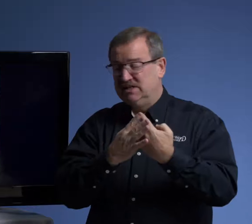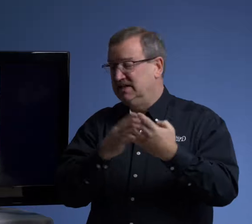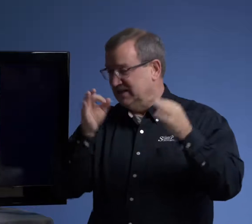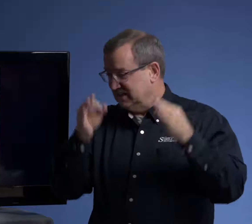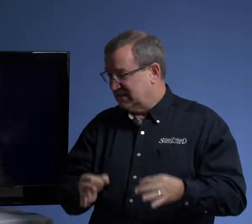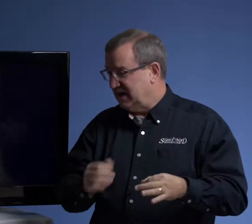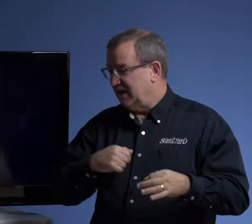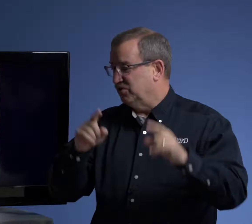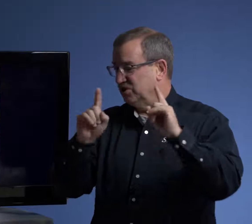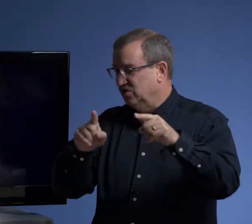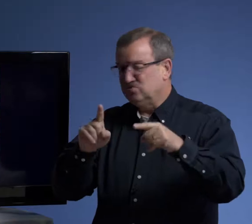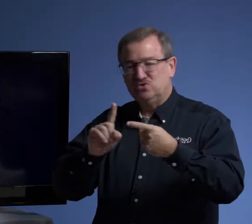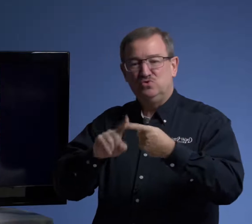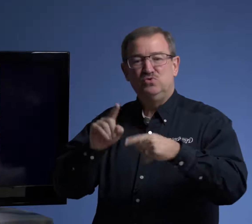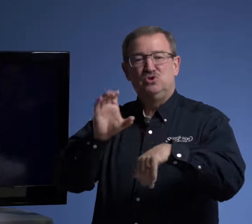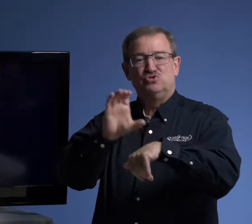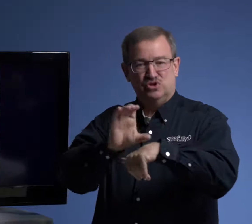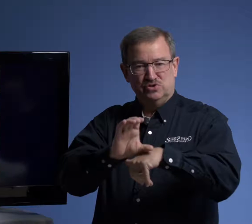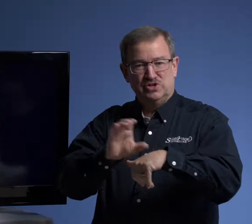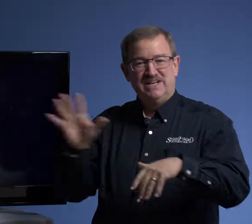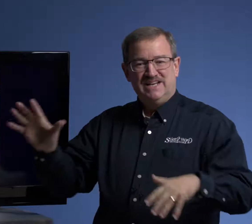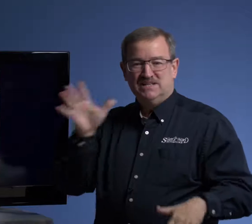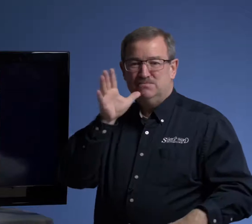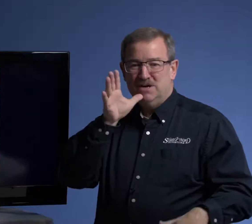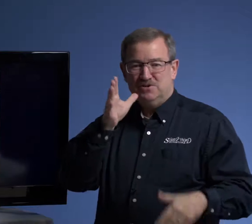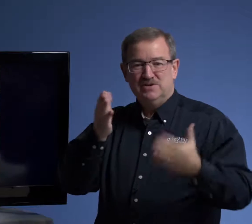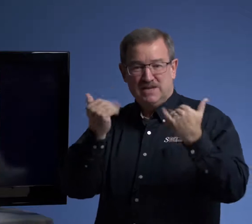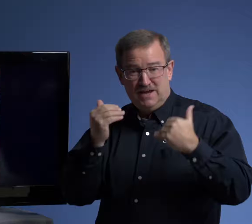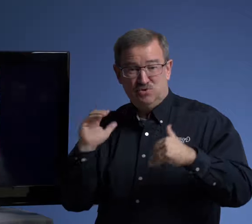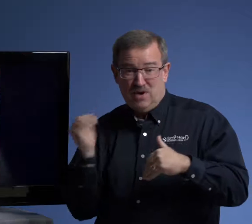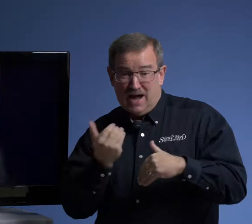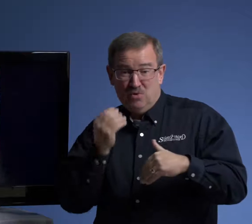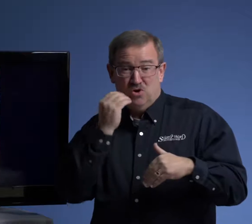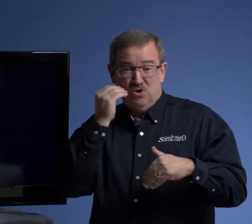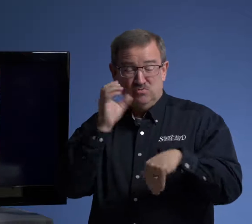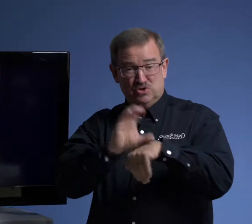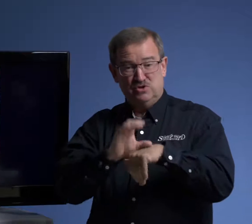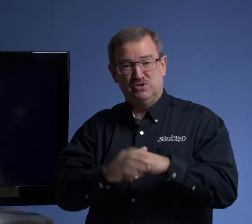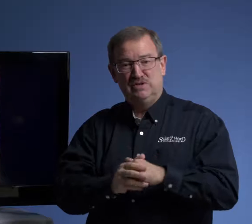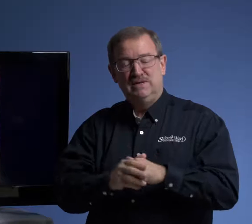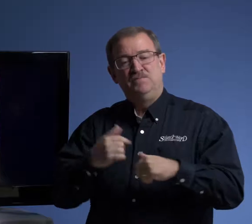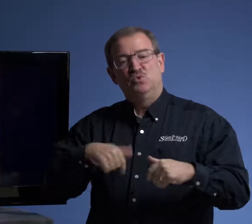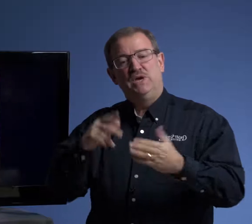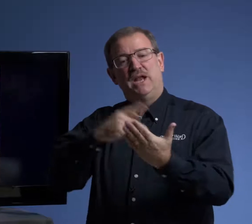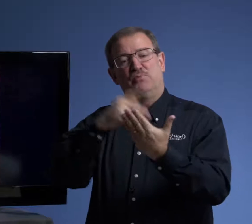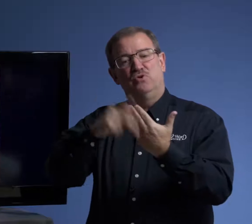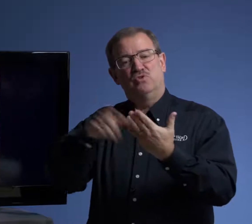he decided, I'm going to go to church. His mother came to our home church. We had a program